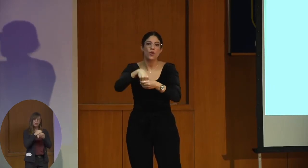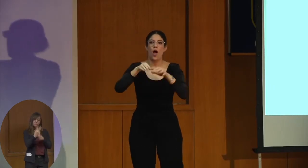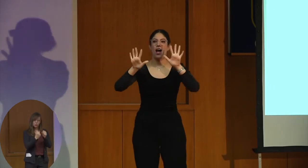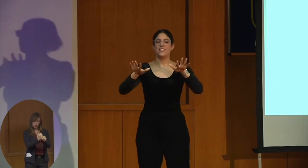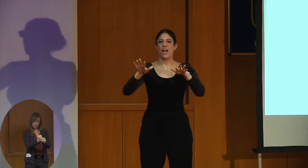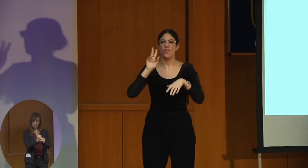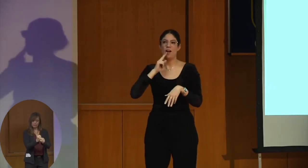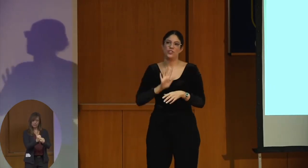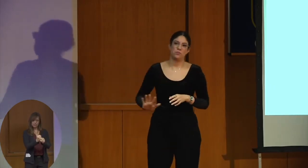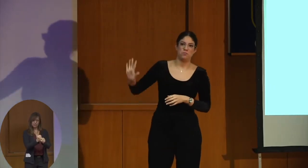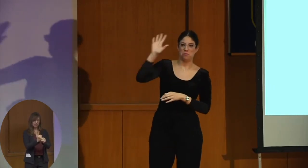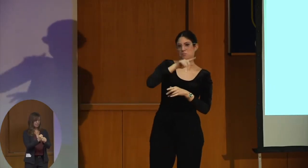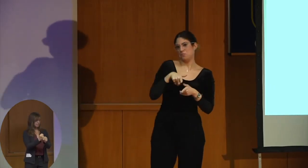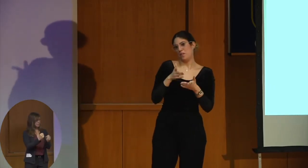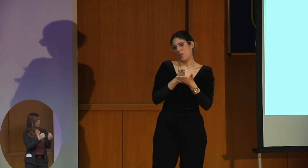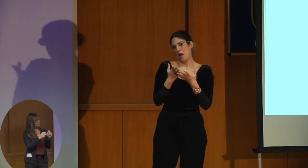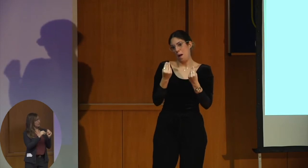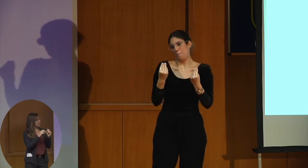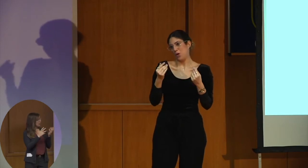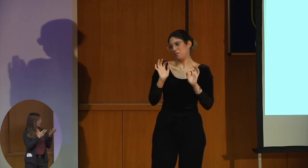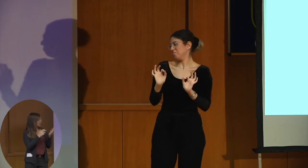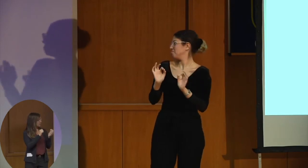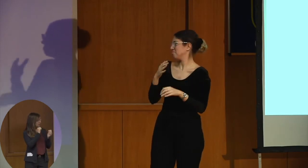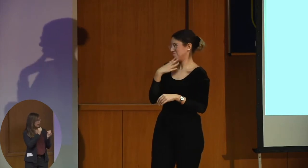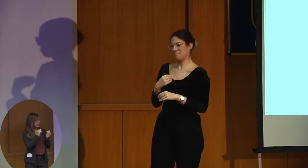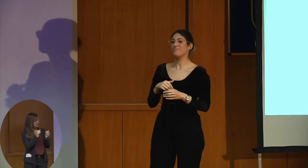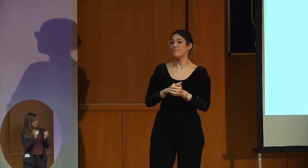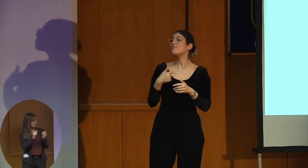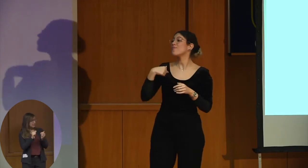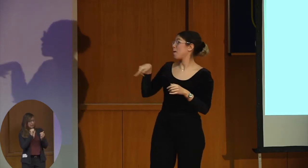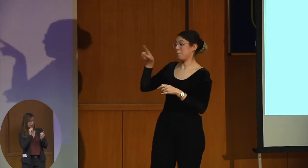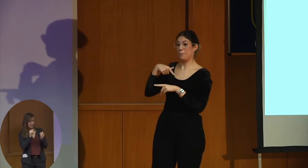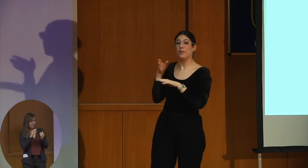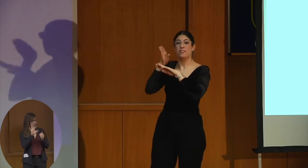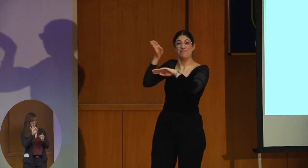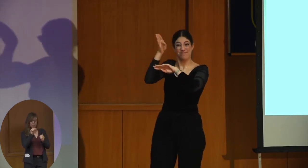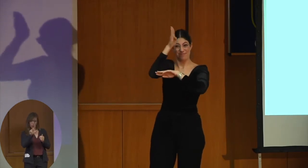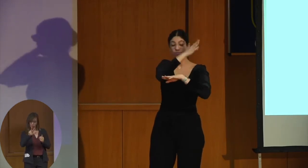It's 0.3% of the entire deaf population in Israel. That's a lot. That's really a good number.